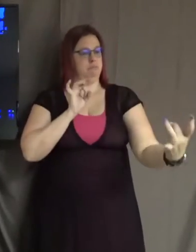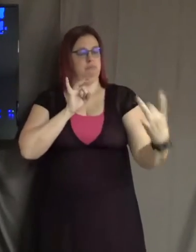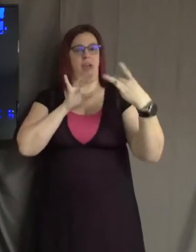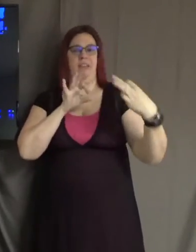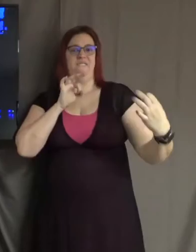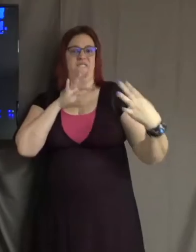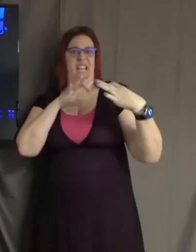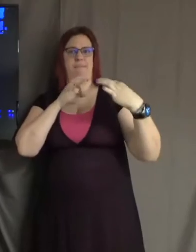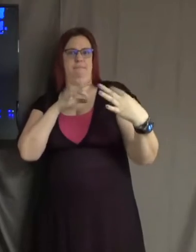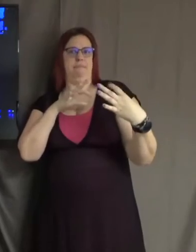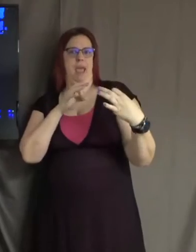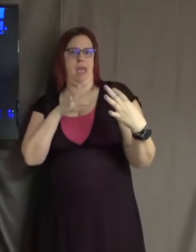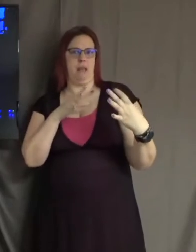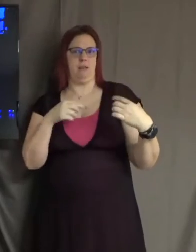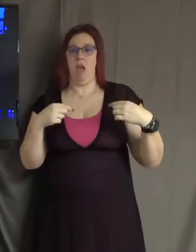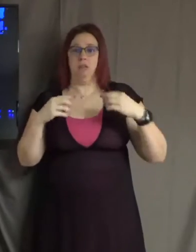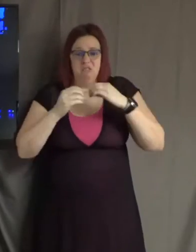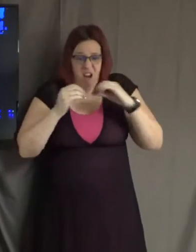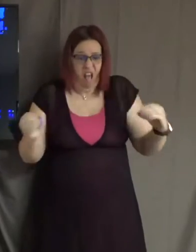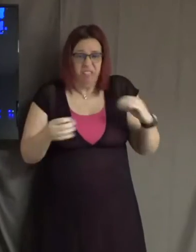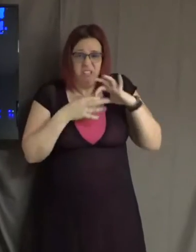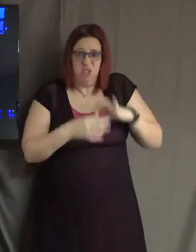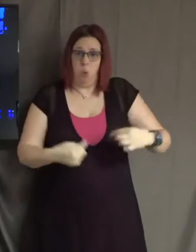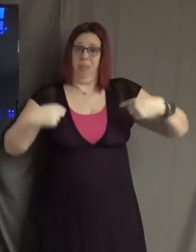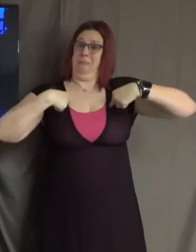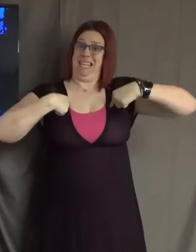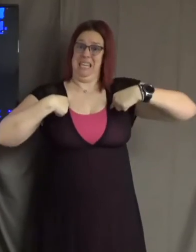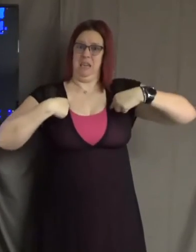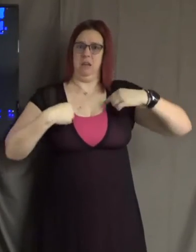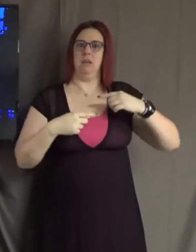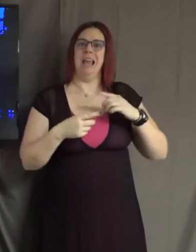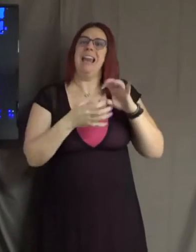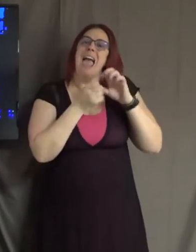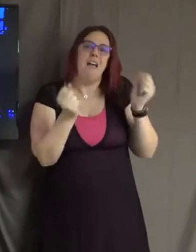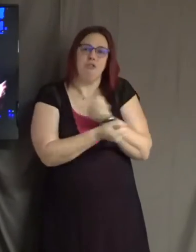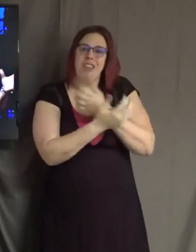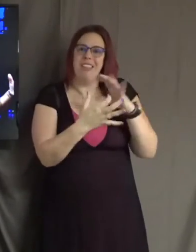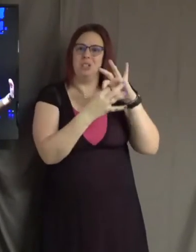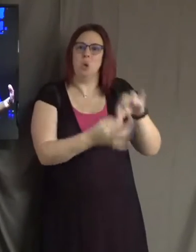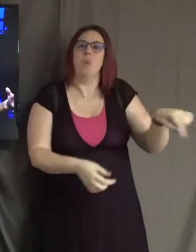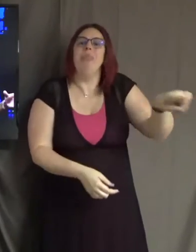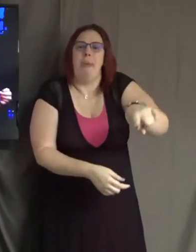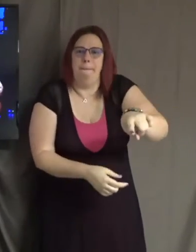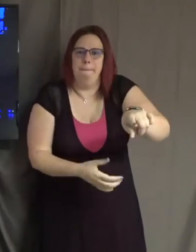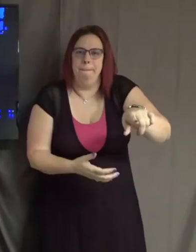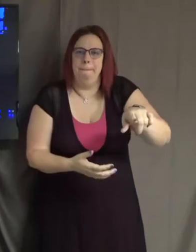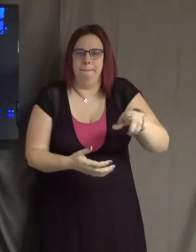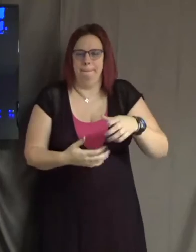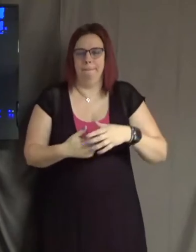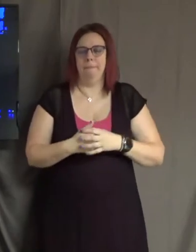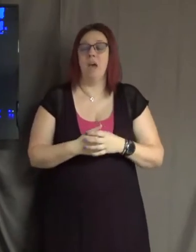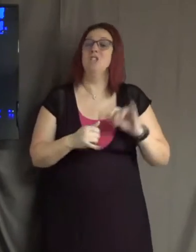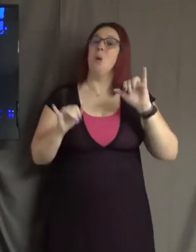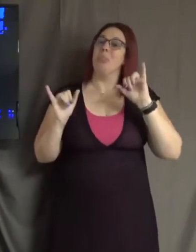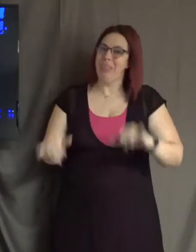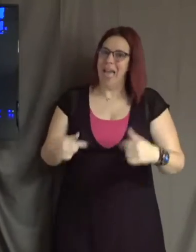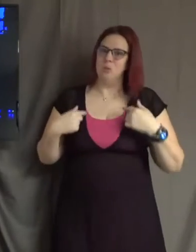that had nothing to do with me and everything to do with them. And that's what I'm suggesting we're doing when we're judging by